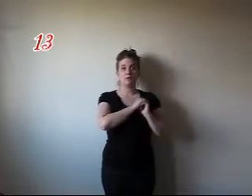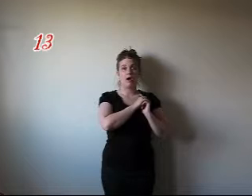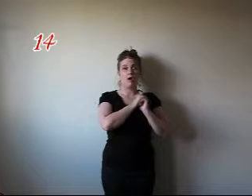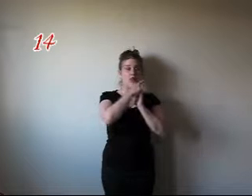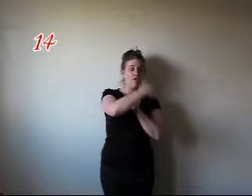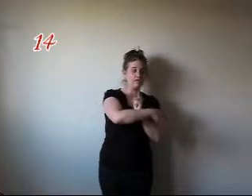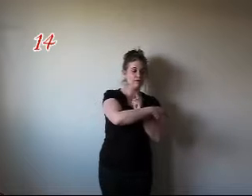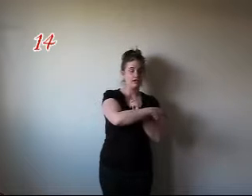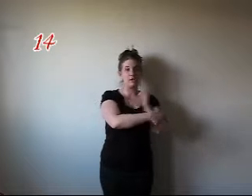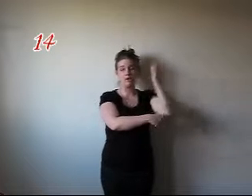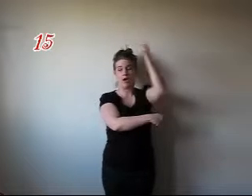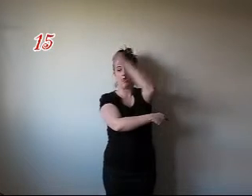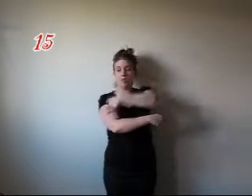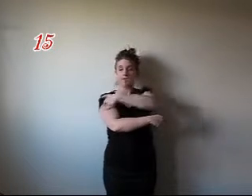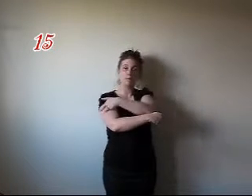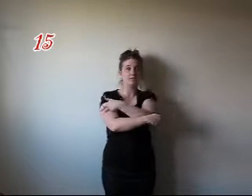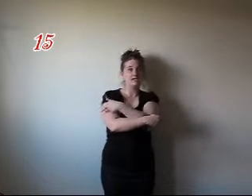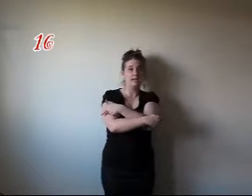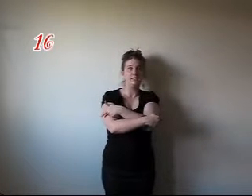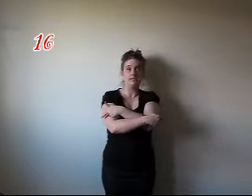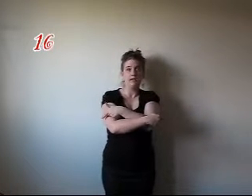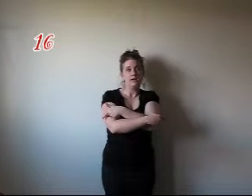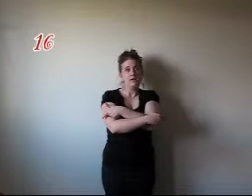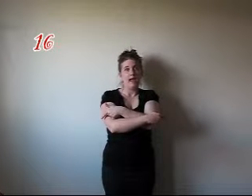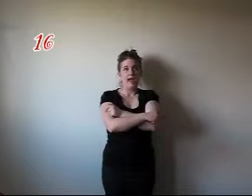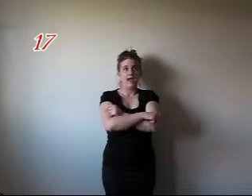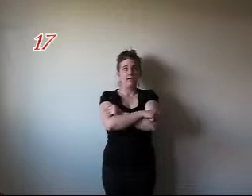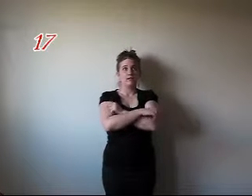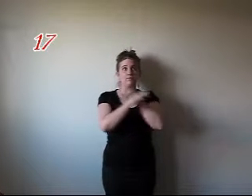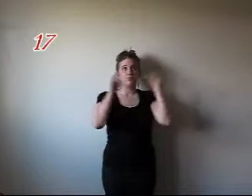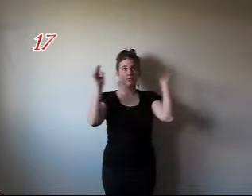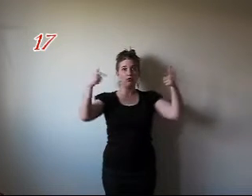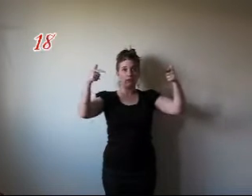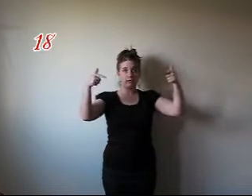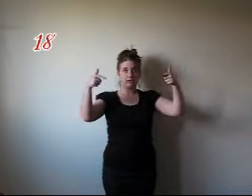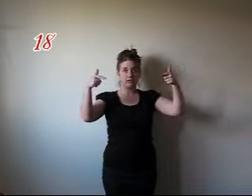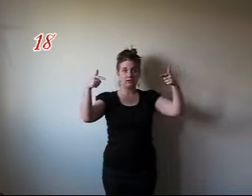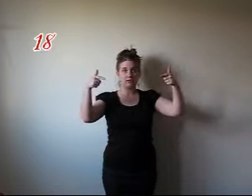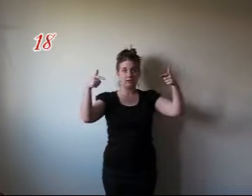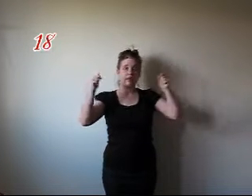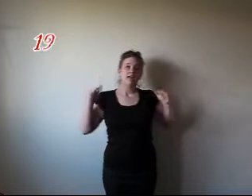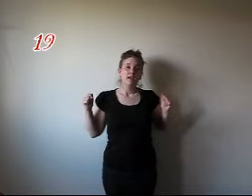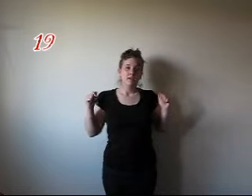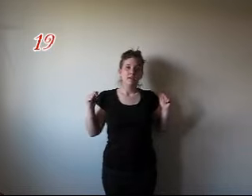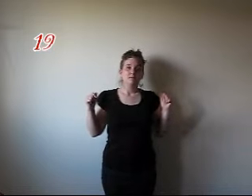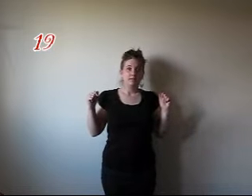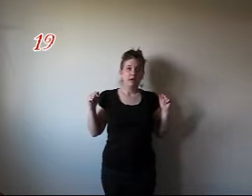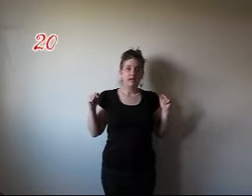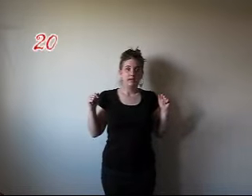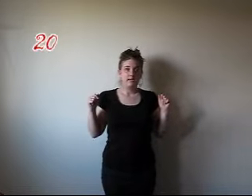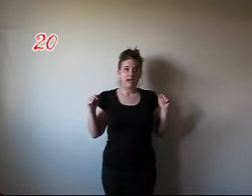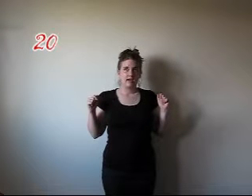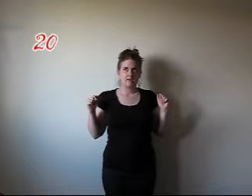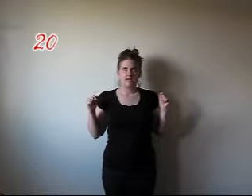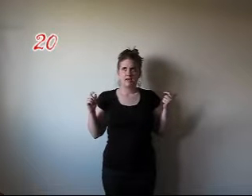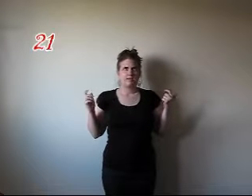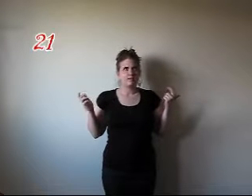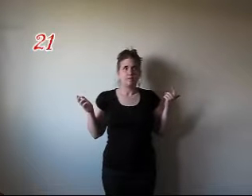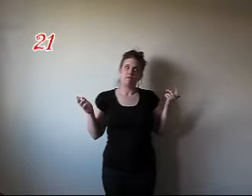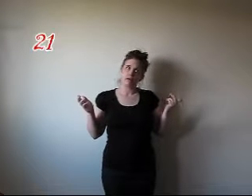this video on this website and if you Google it, they define it as like the scum of